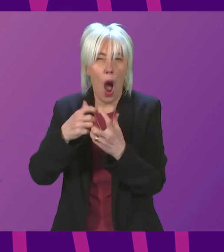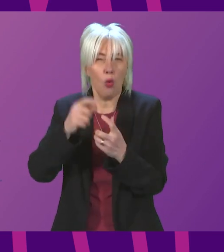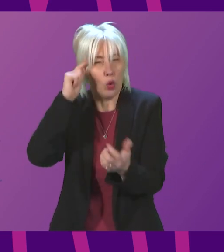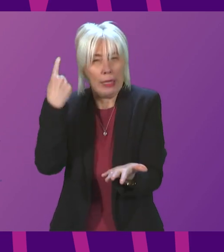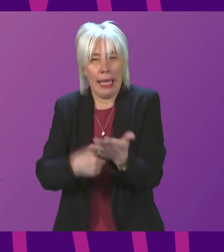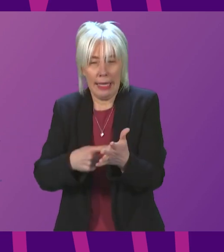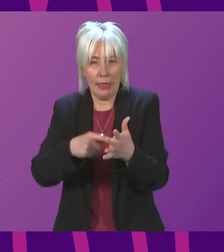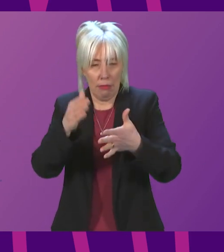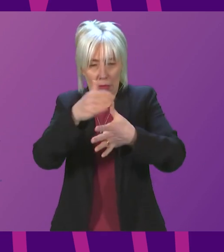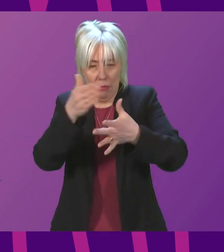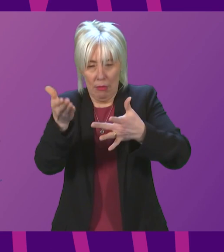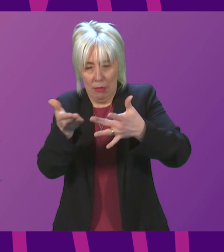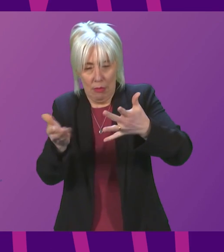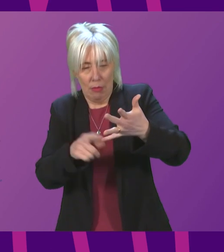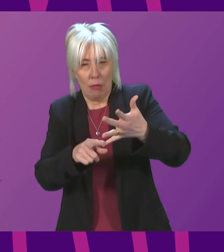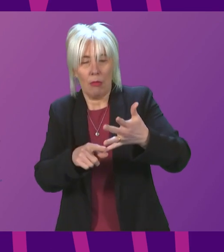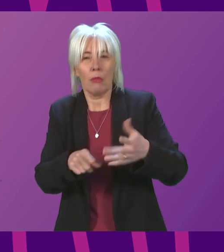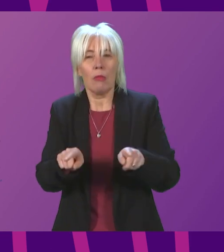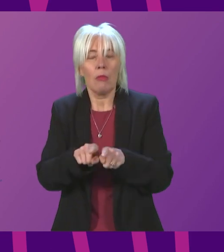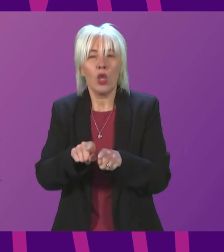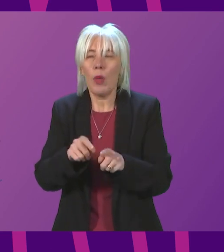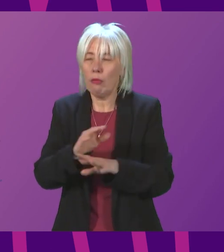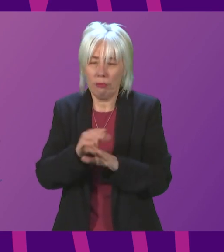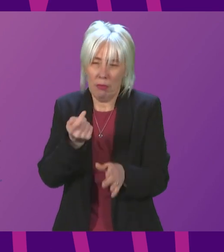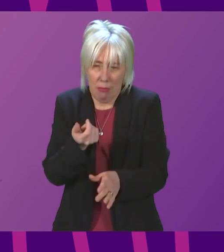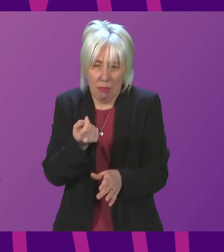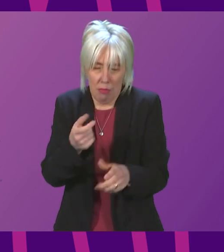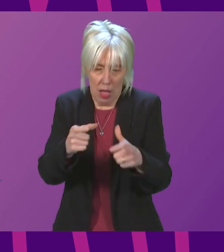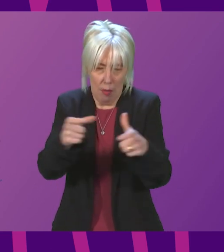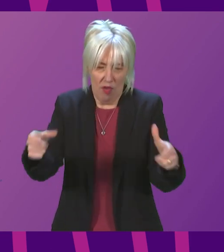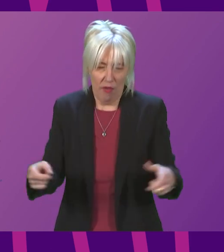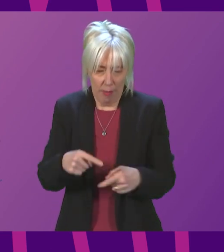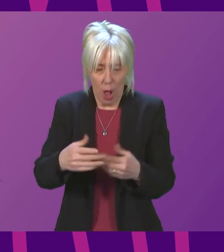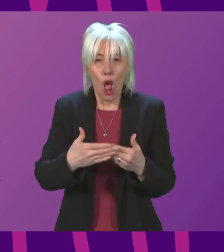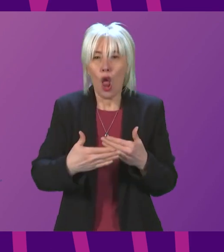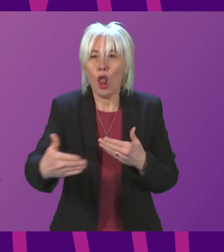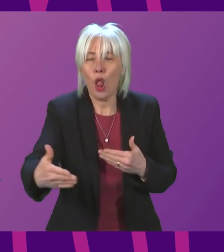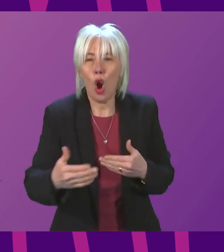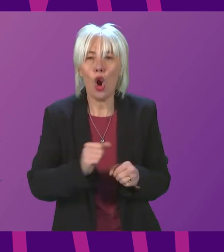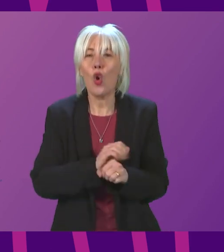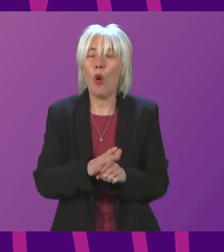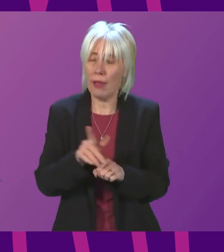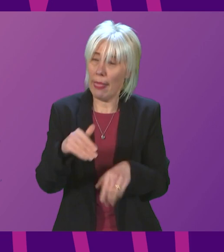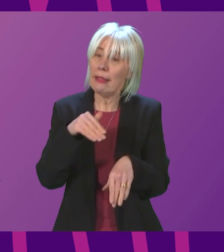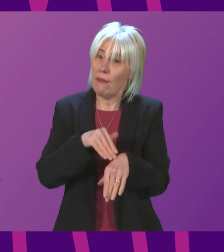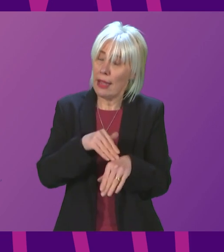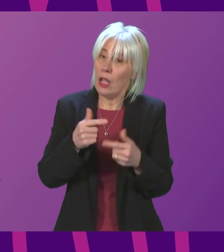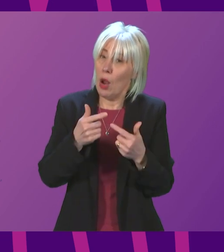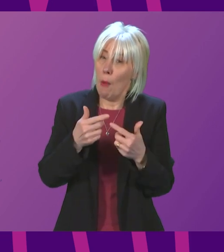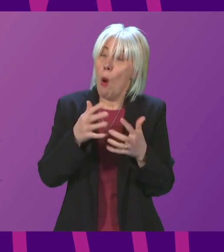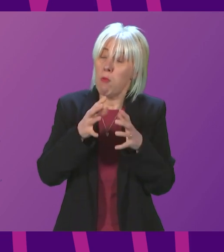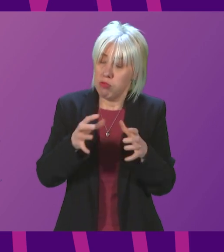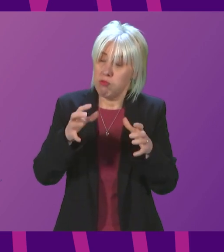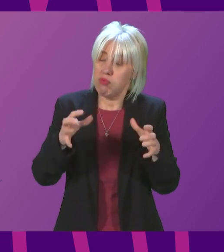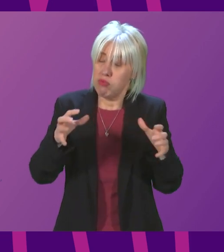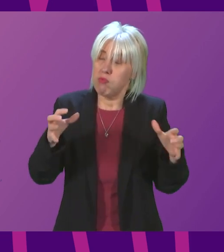And, Presiding Officer, there is little mention in the framework about long COVID. This is affecting more and more people.